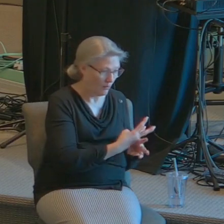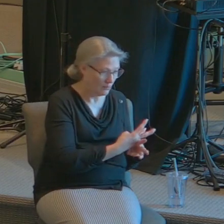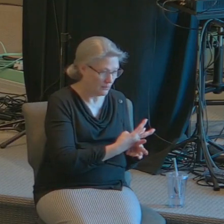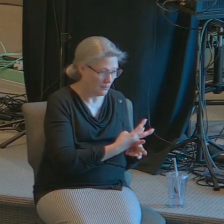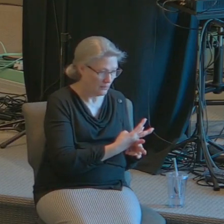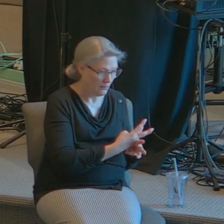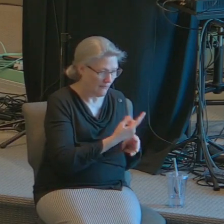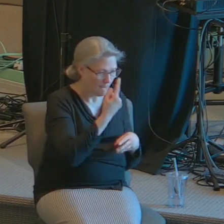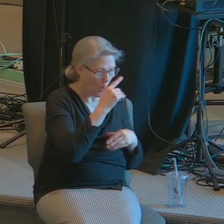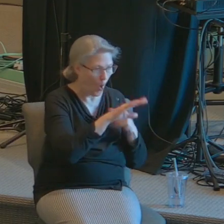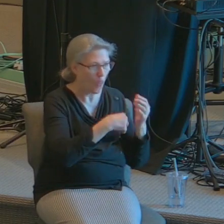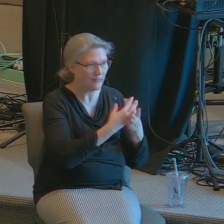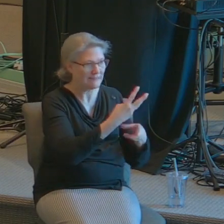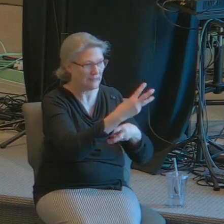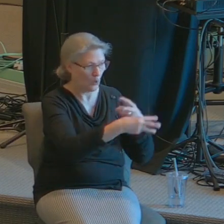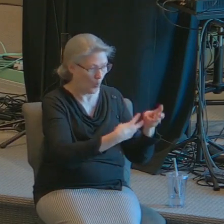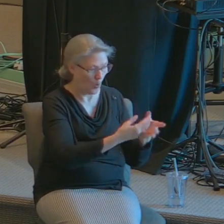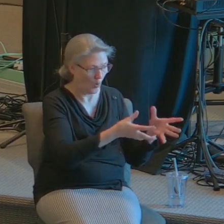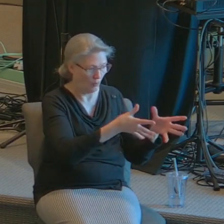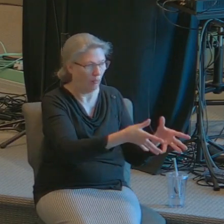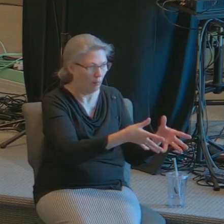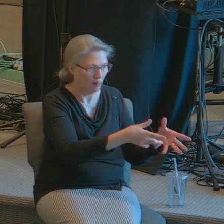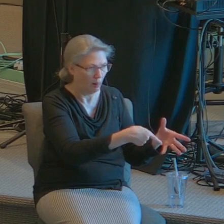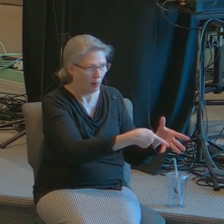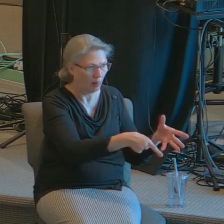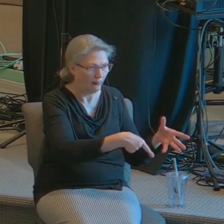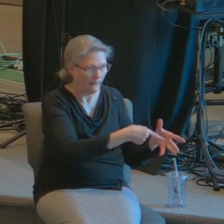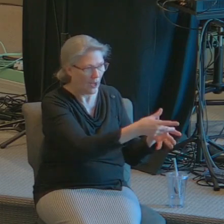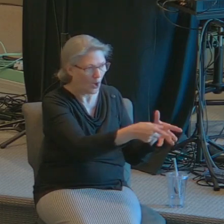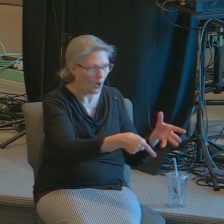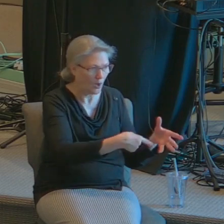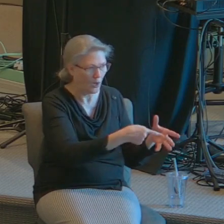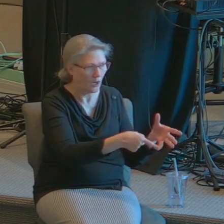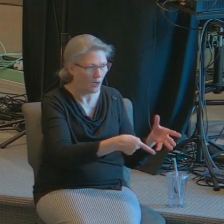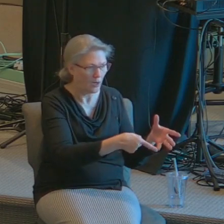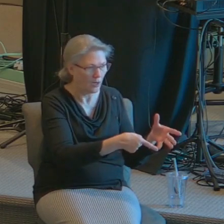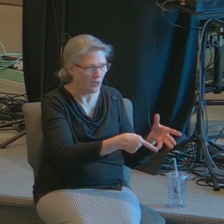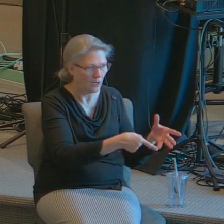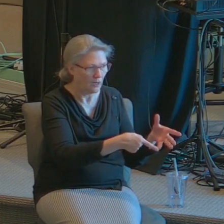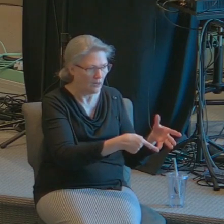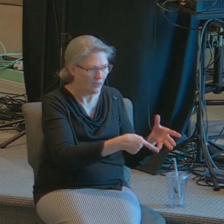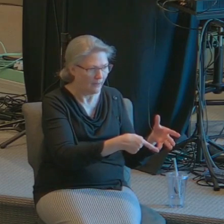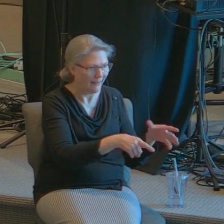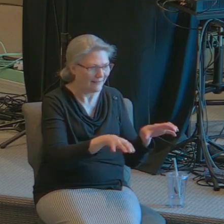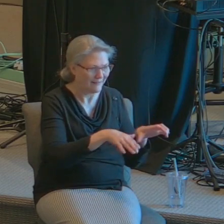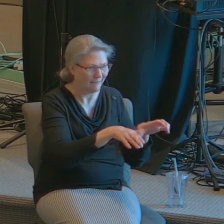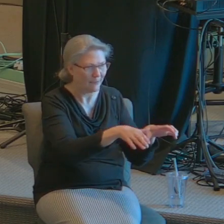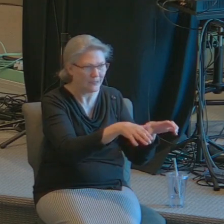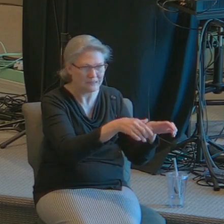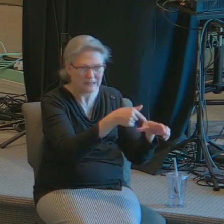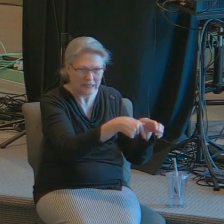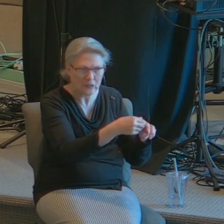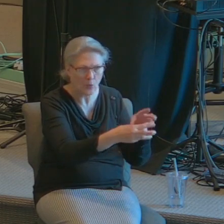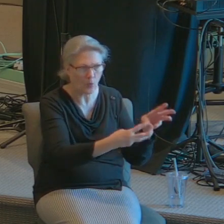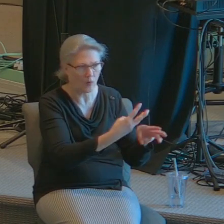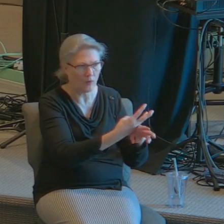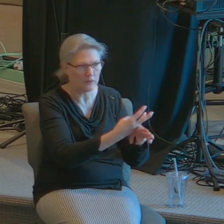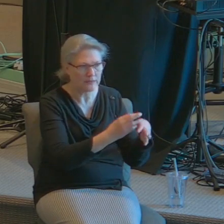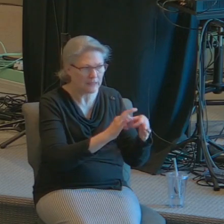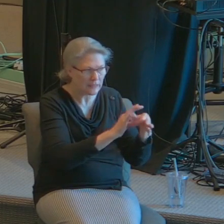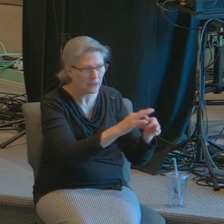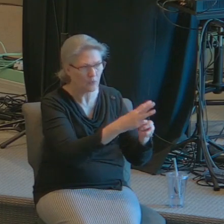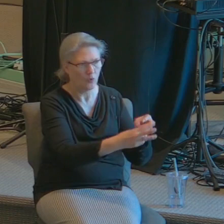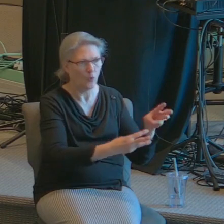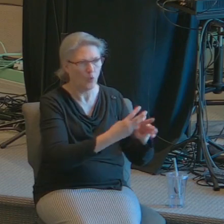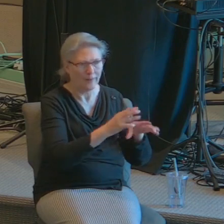for all that's in the world and he begins to talk about the activities that are in the world